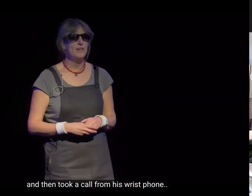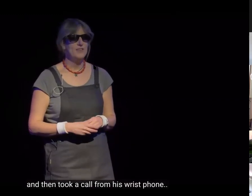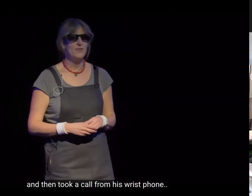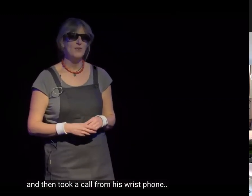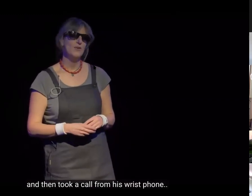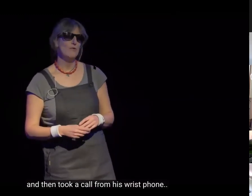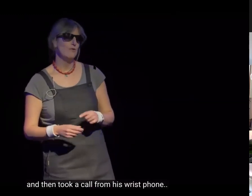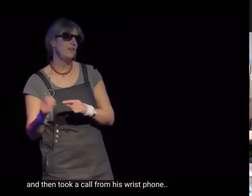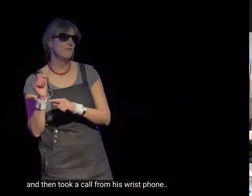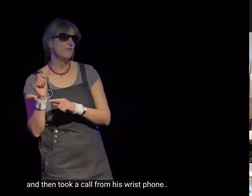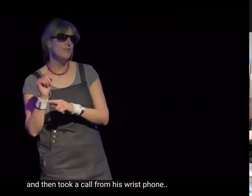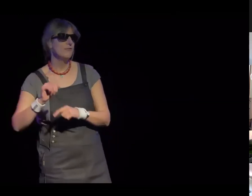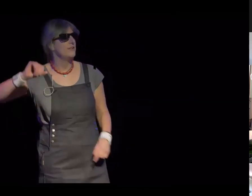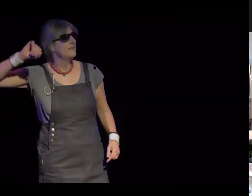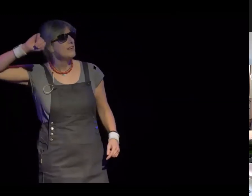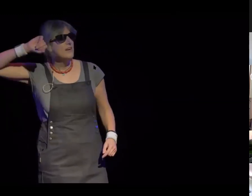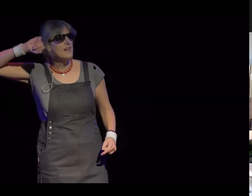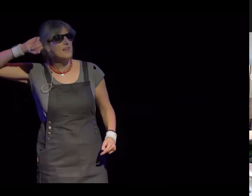took a call from his wrist phone. Hello?